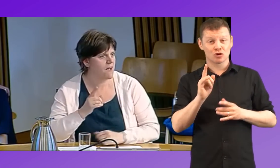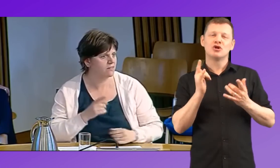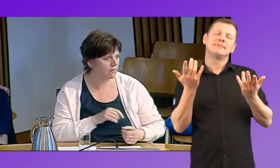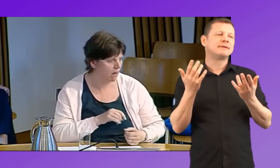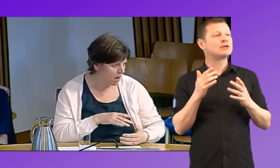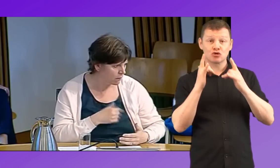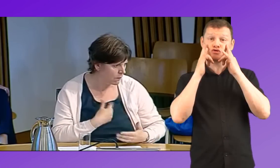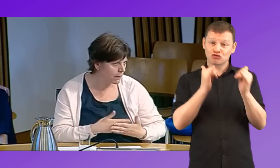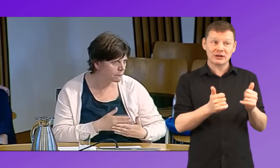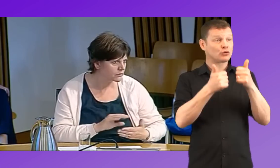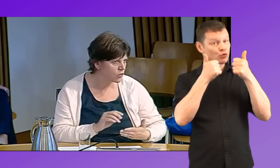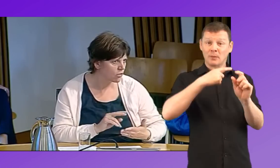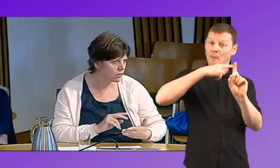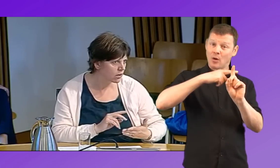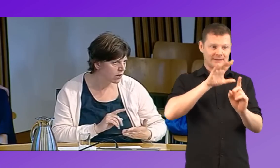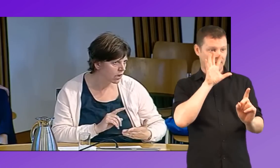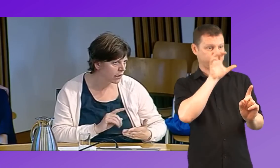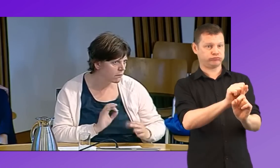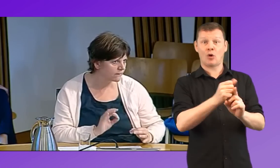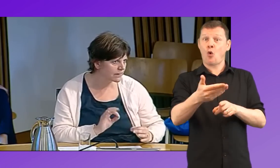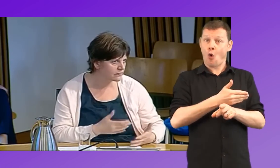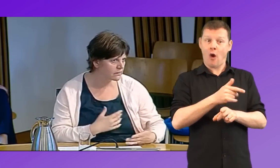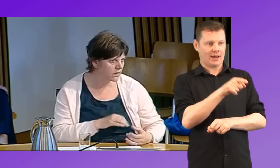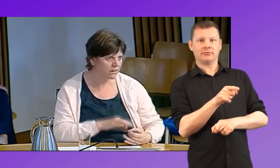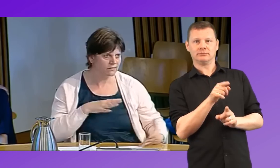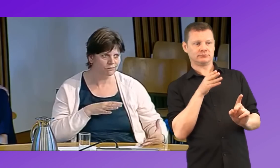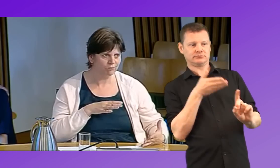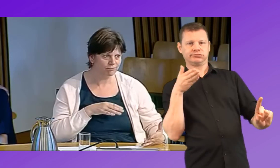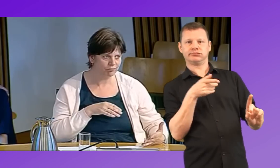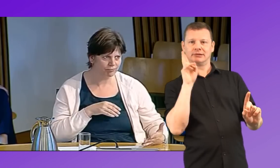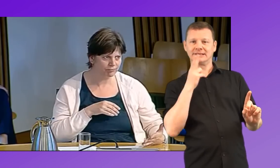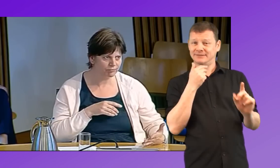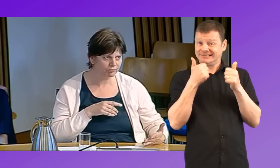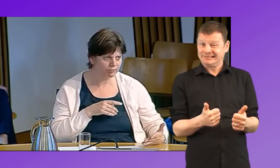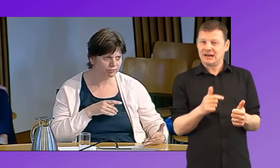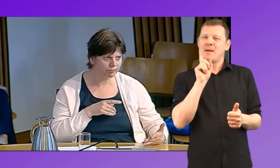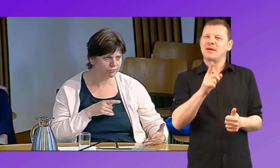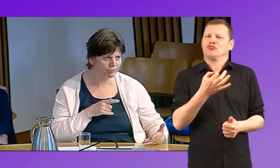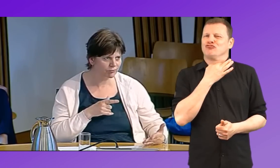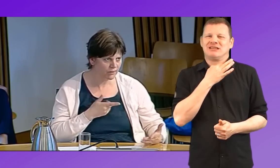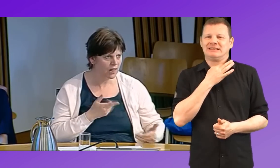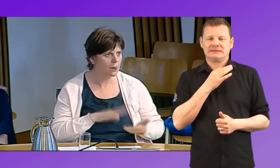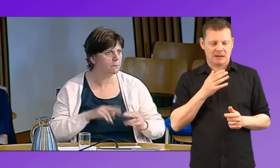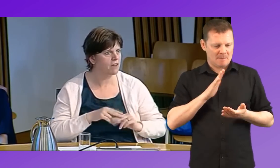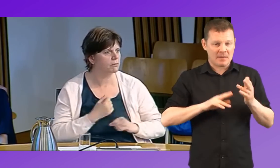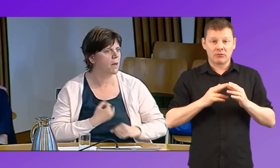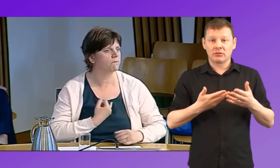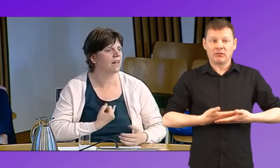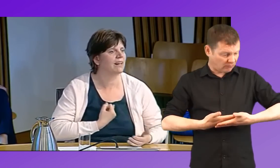and the screening obviously has an advantage because it picks these things up early. But what it does, of course, is it can run the risk of the parents detaching from the